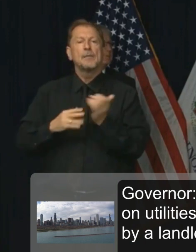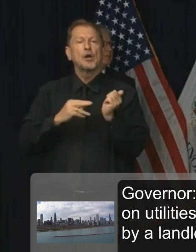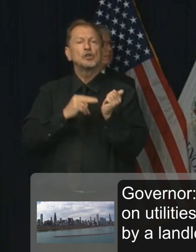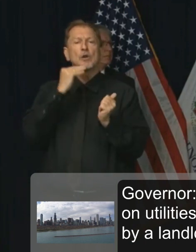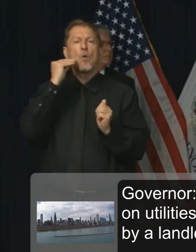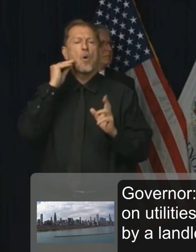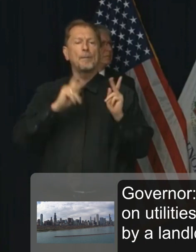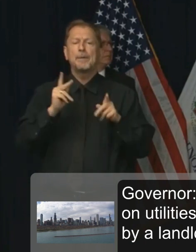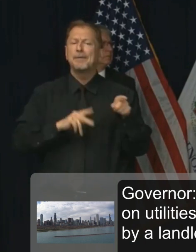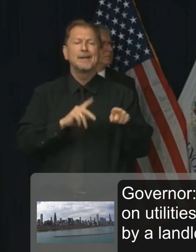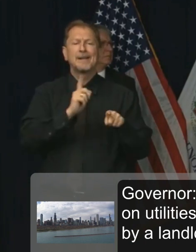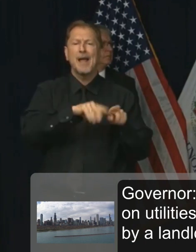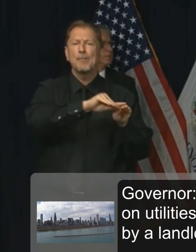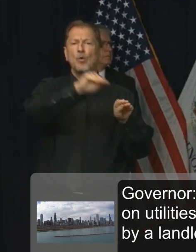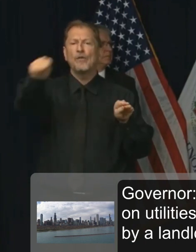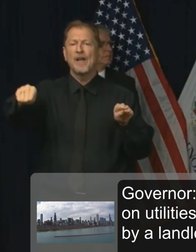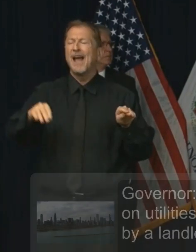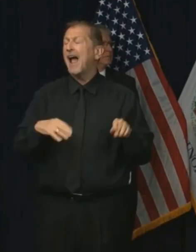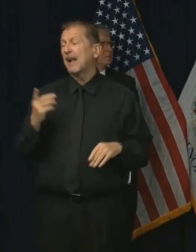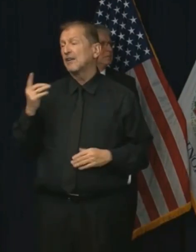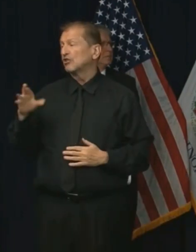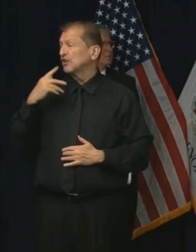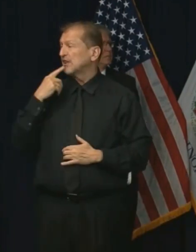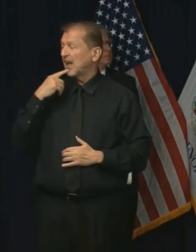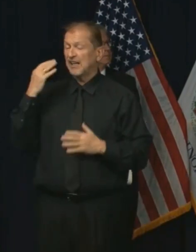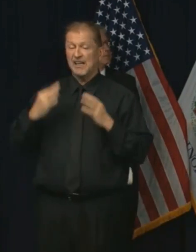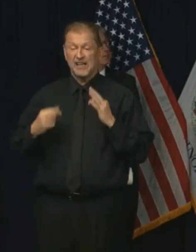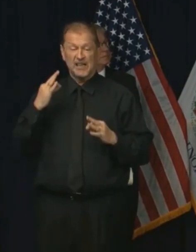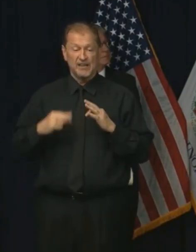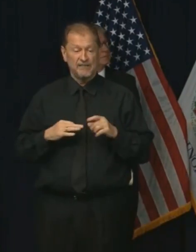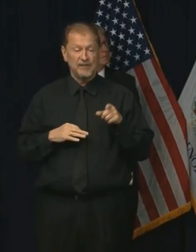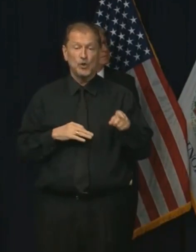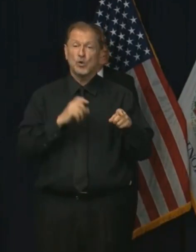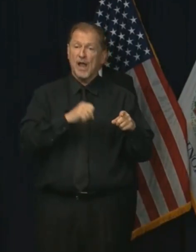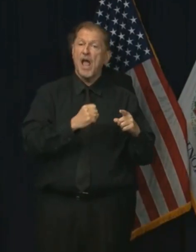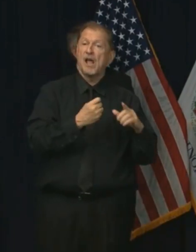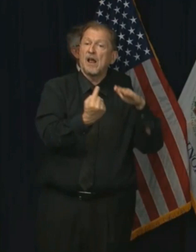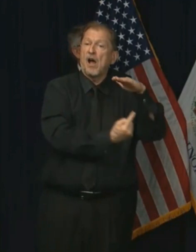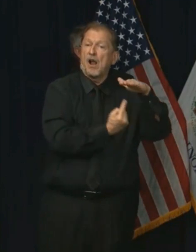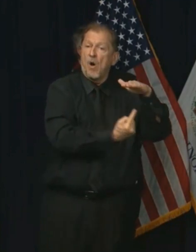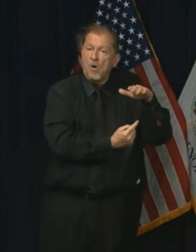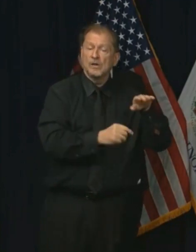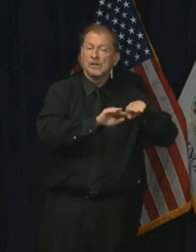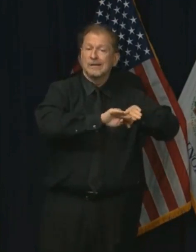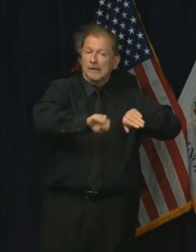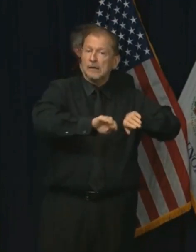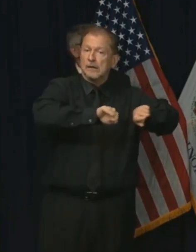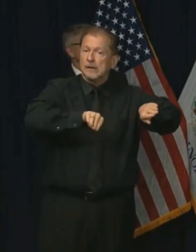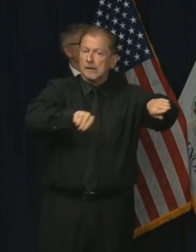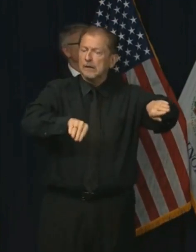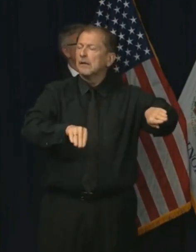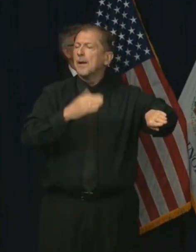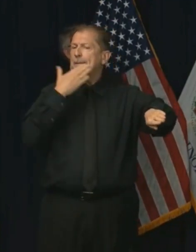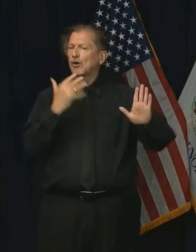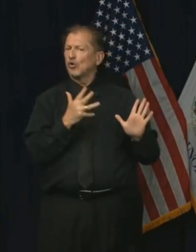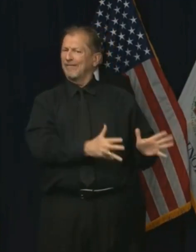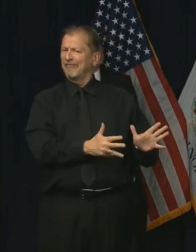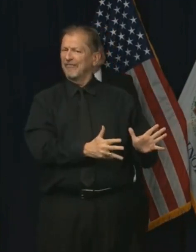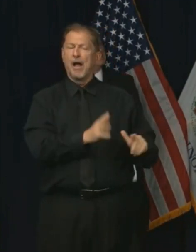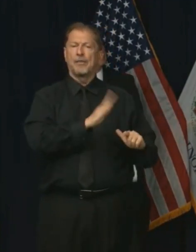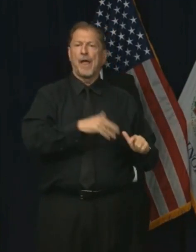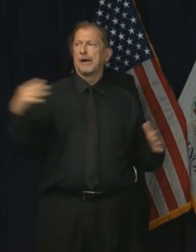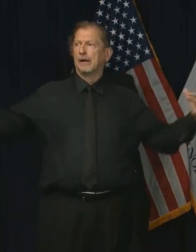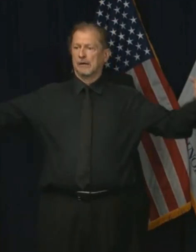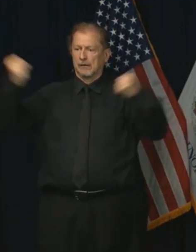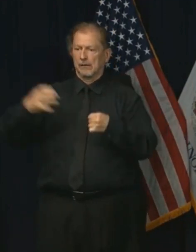doctors has been don't move patients if you can quarantine them in place. And so, we're trying hard within the nursing